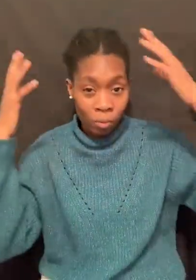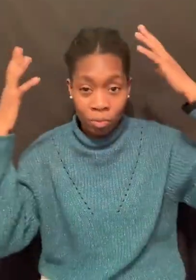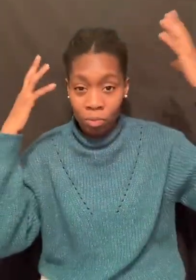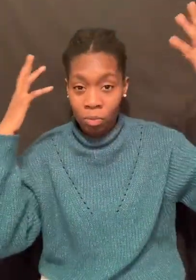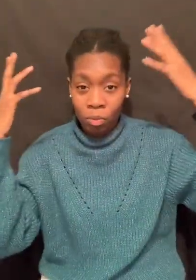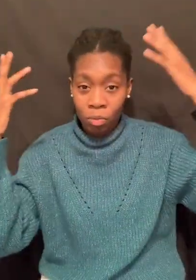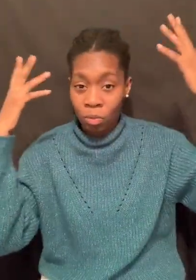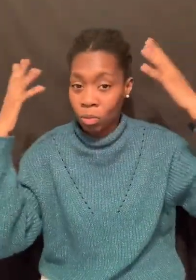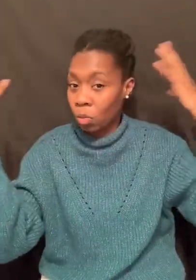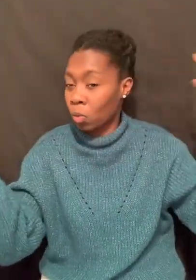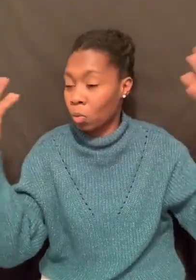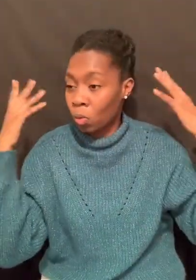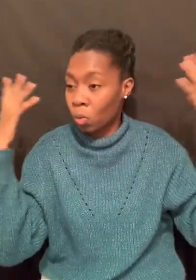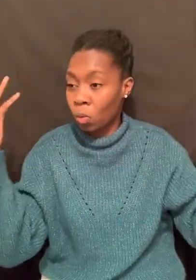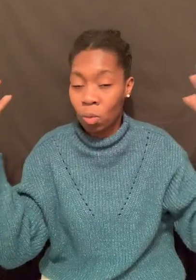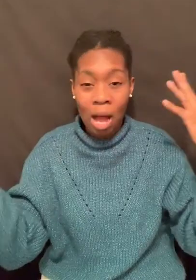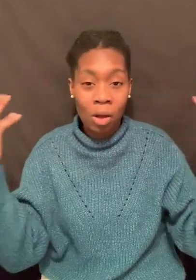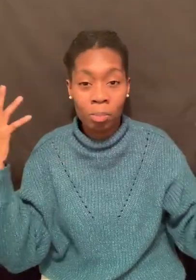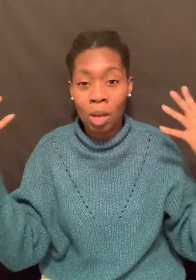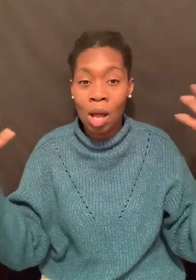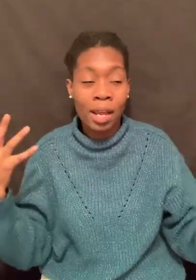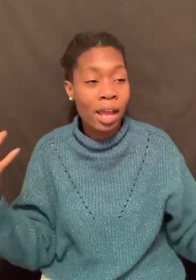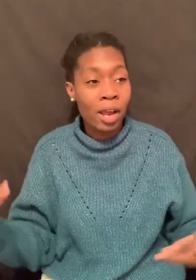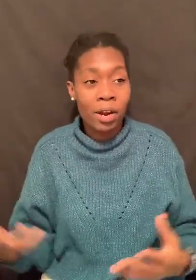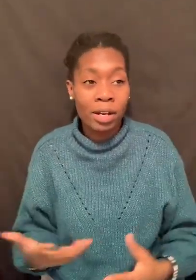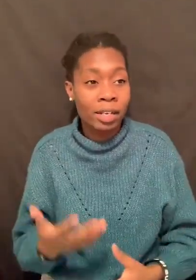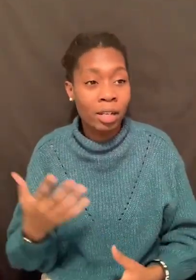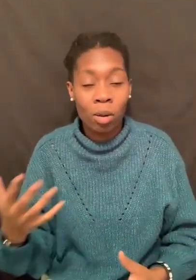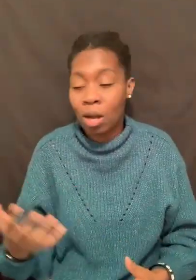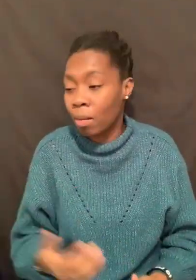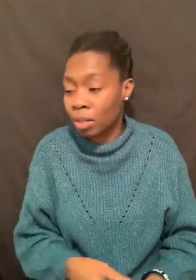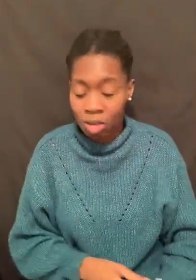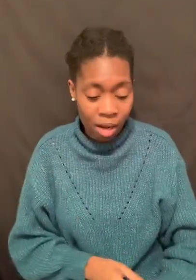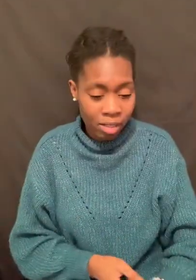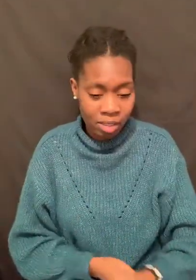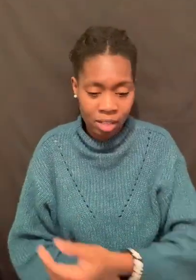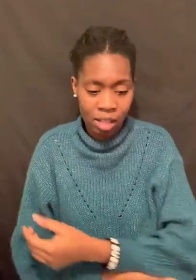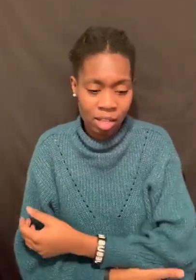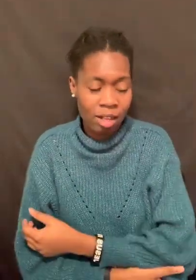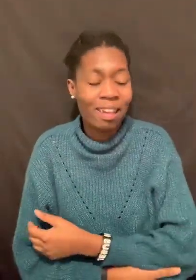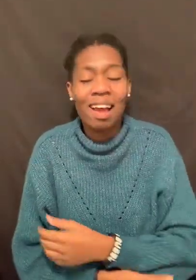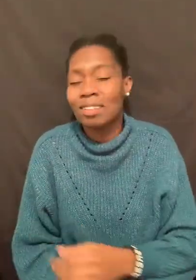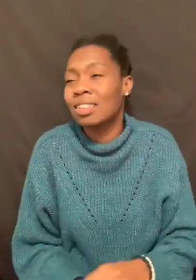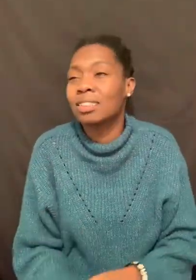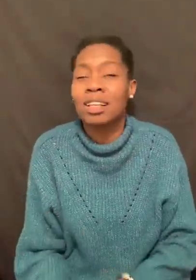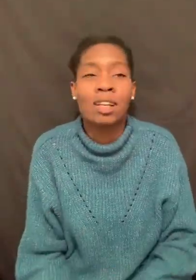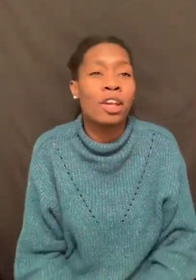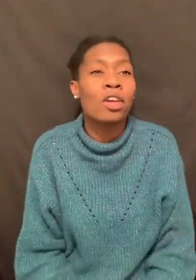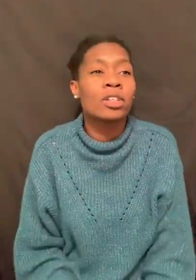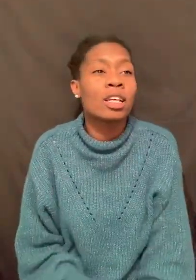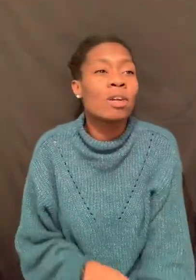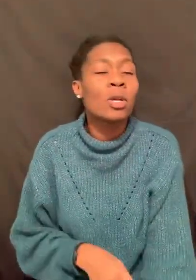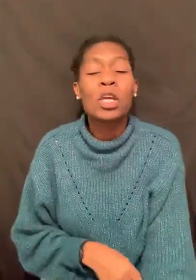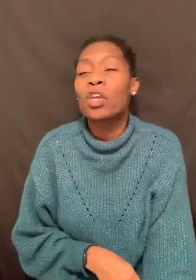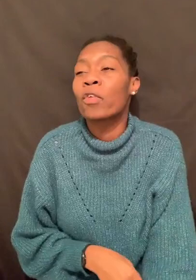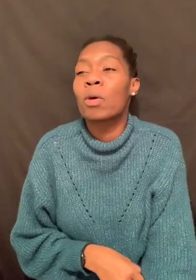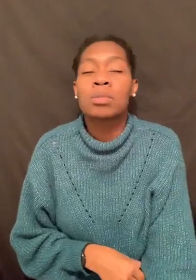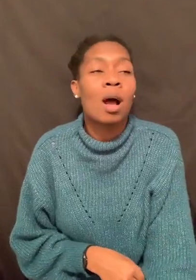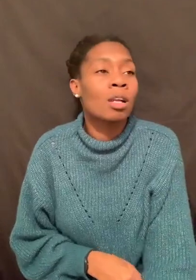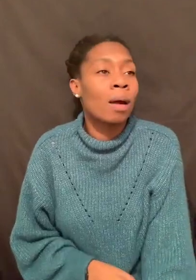wild blonde hair. And they'll come and talk and say things. Like, yeah, since then. Like, you don't see. You even know what talking